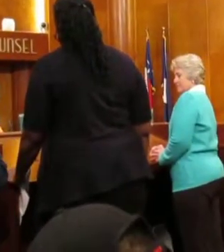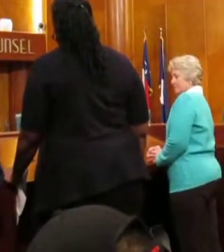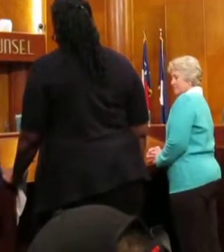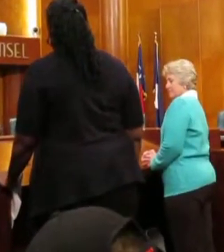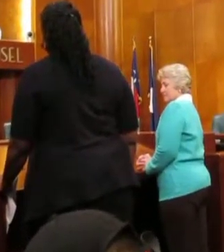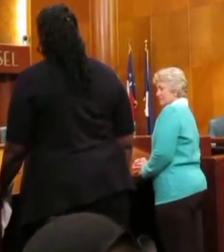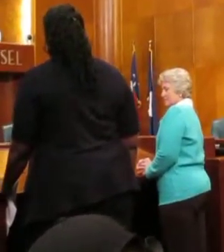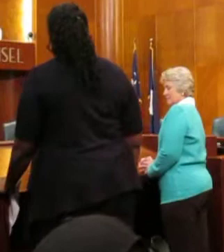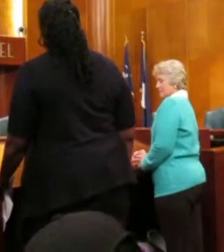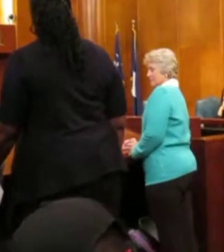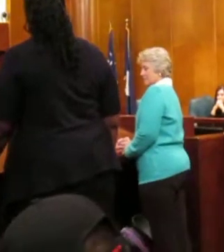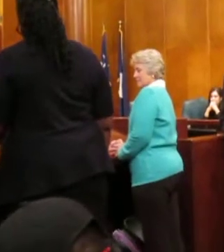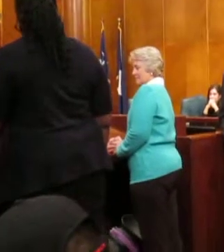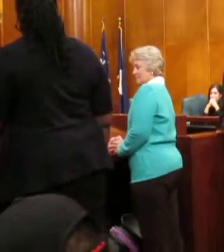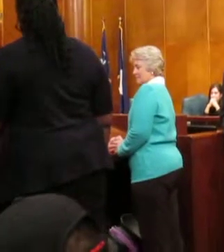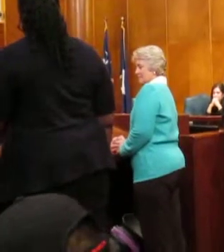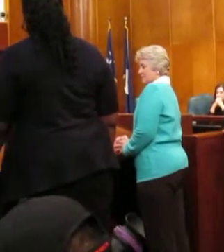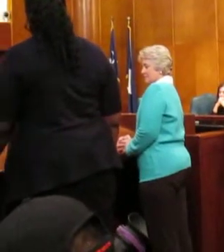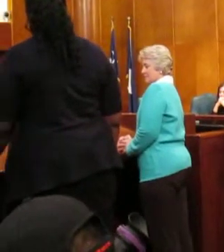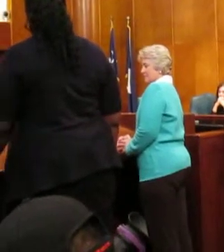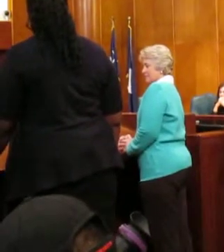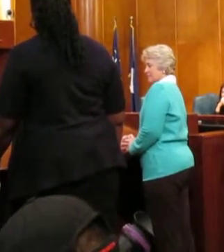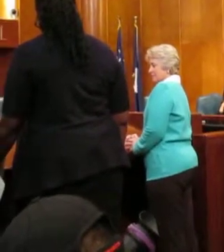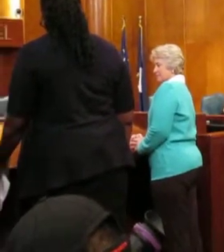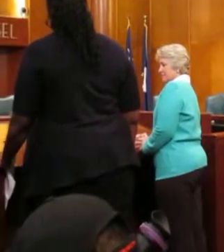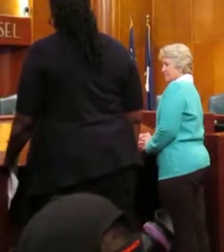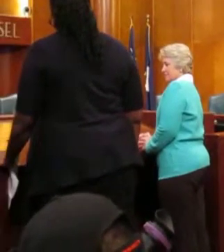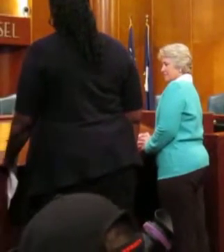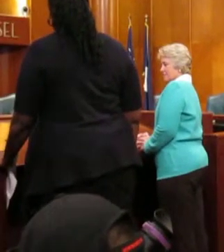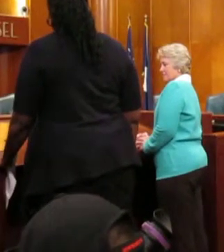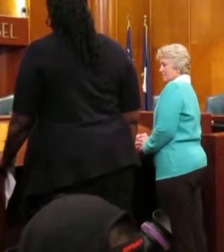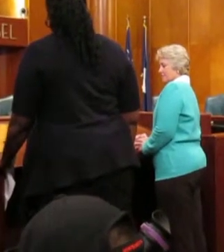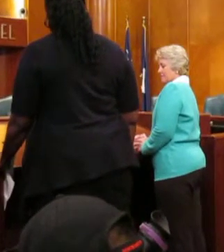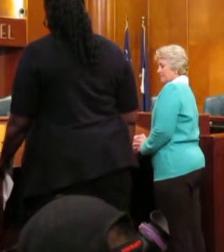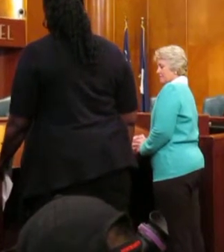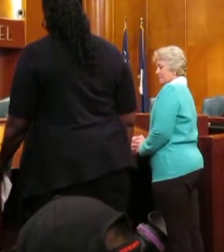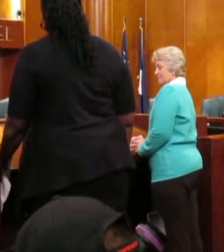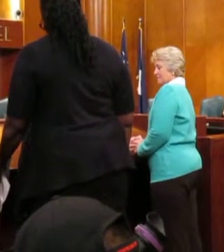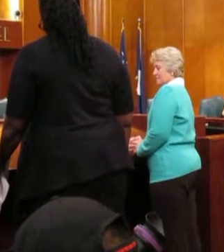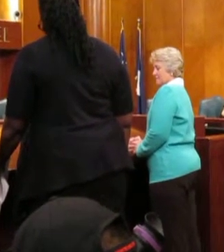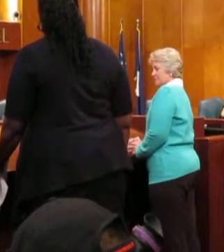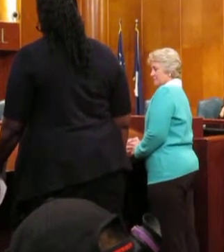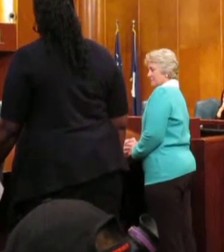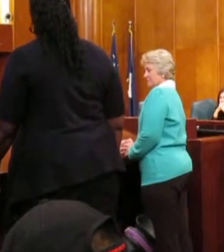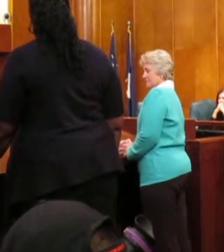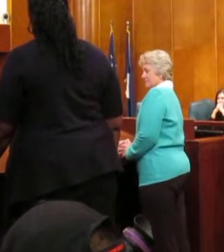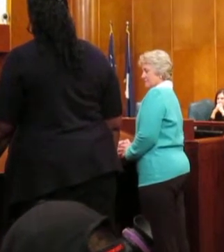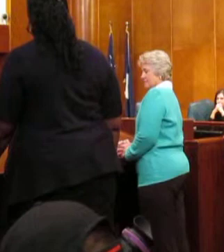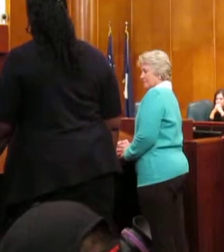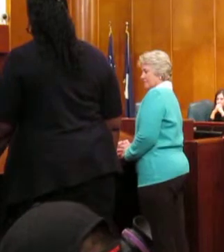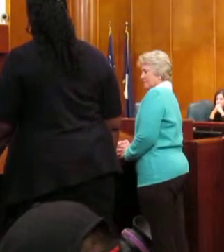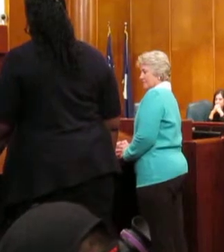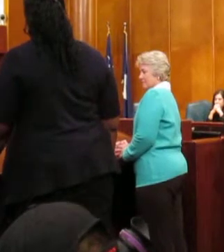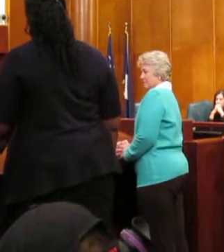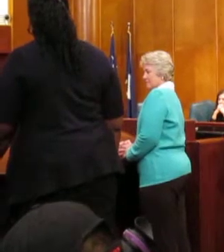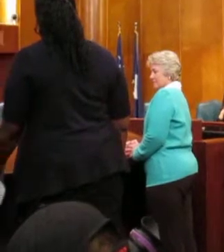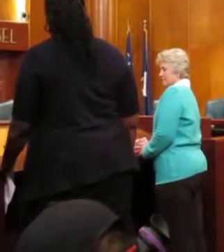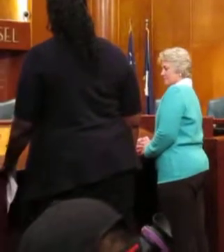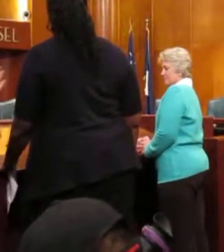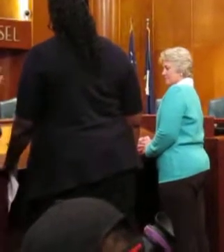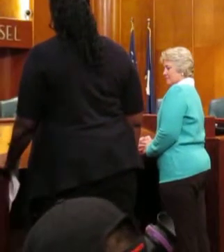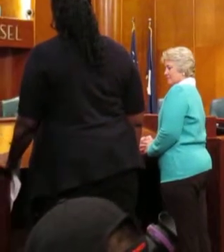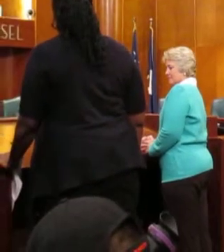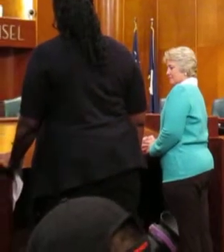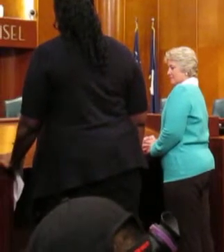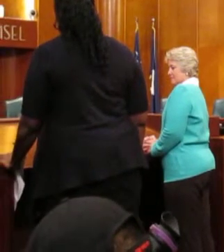what I really appreciated was that having them as siblings in my family, it really opened my eyes up to the world, because